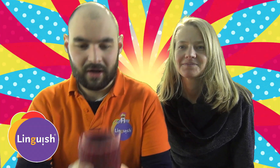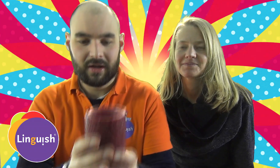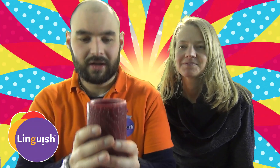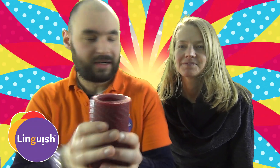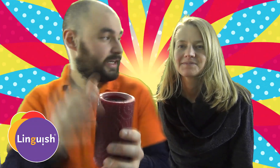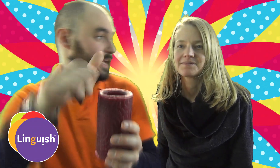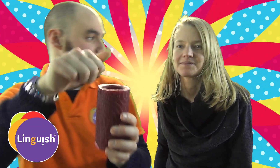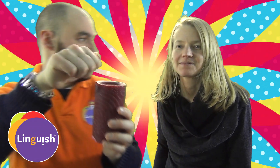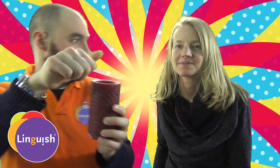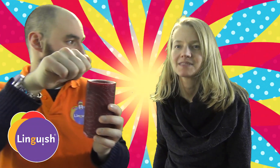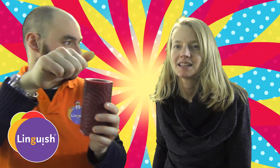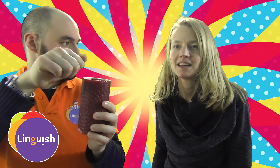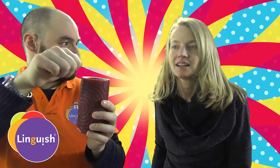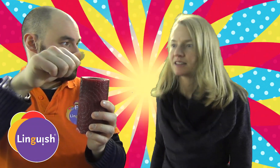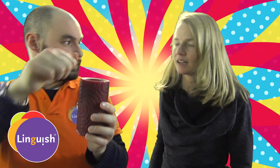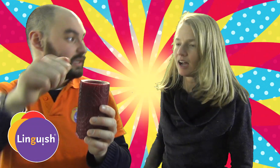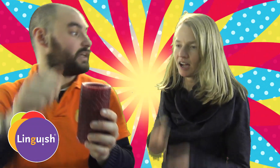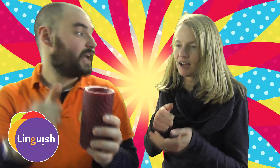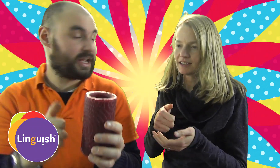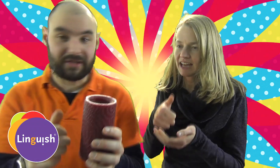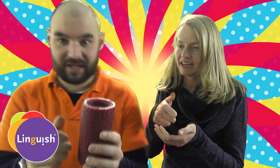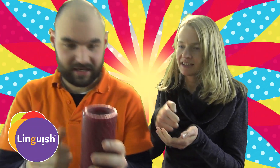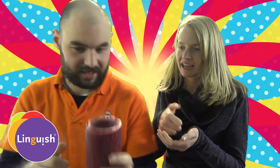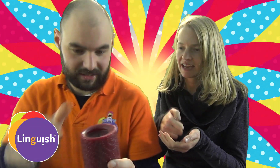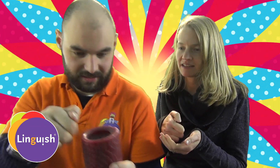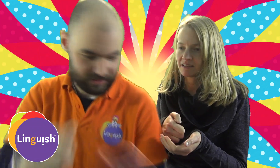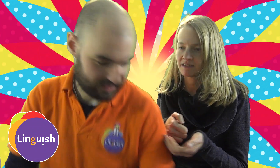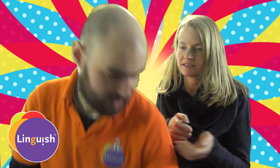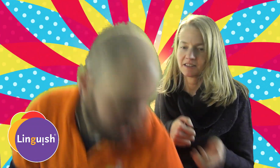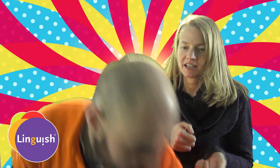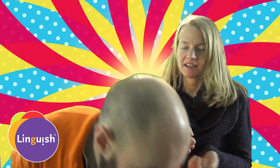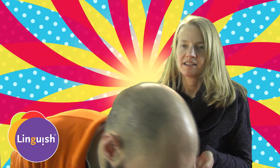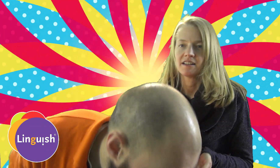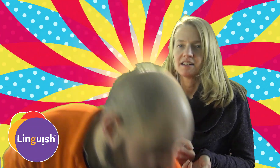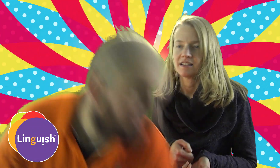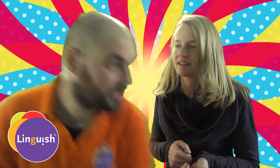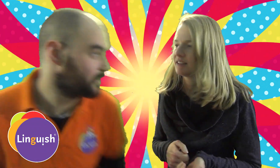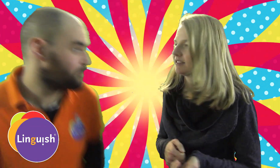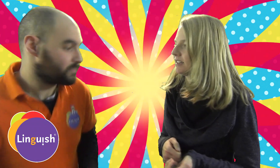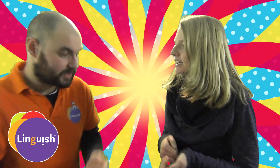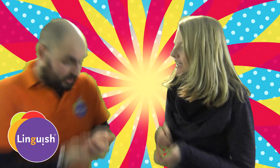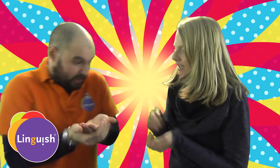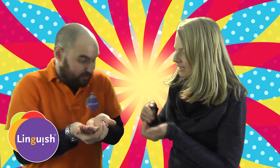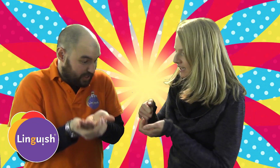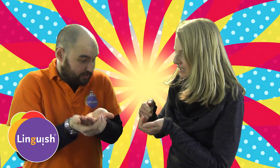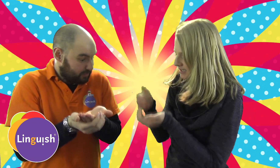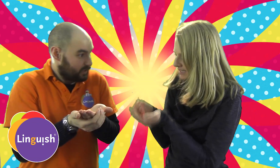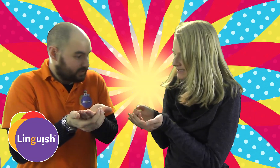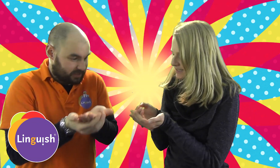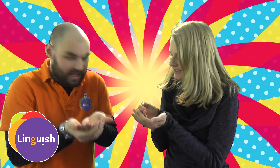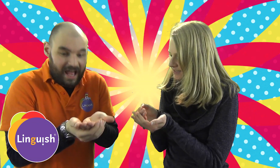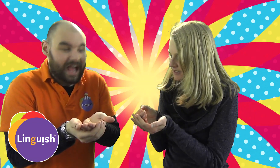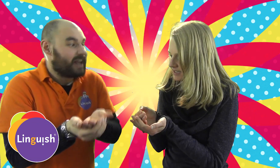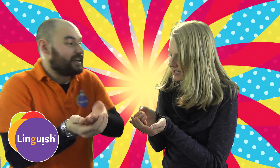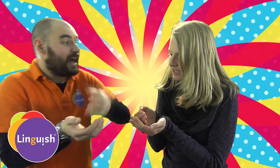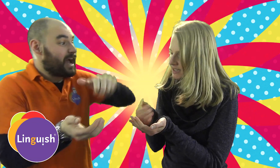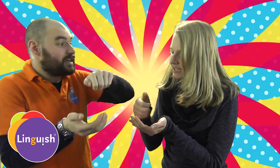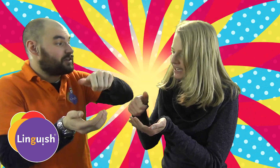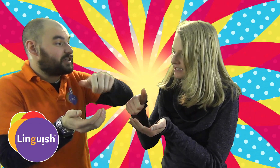Light a candle, light a candle. So repeat. You have a candle? Yes. Light a